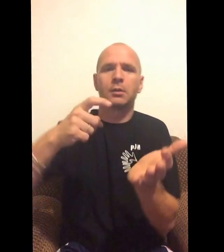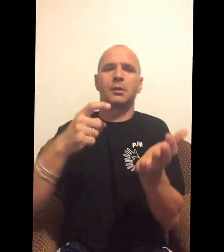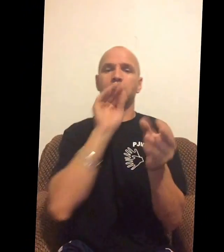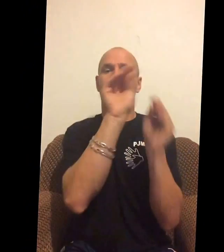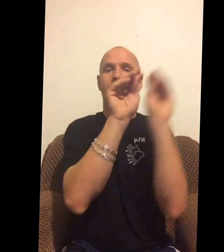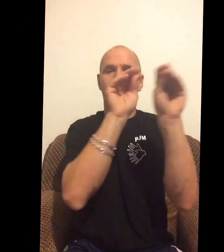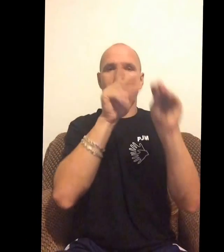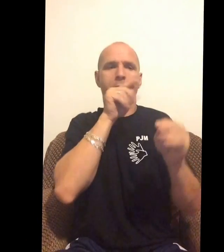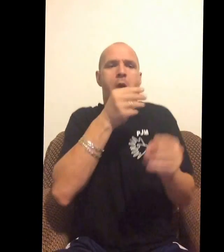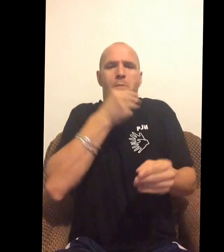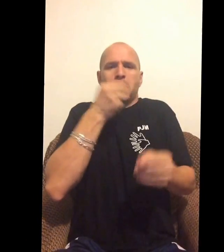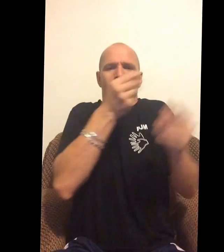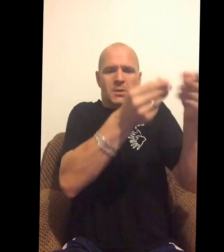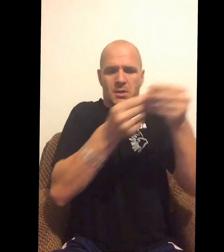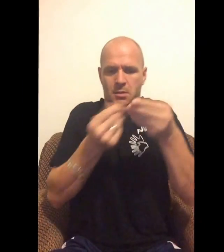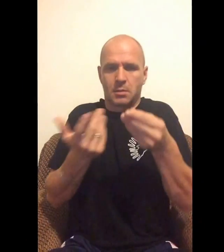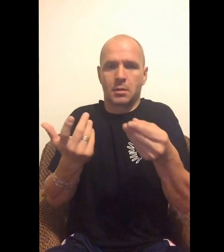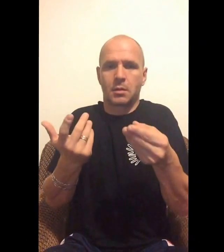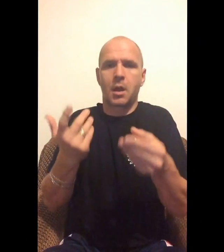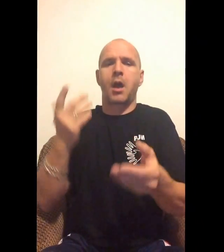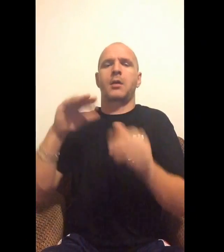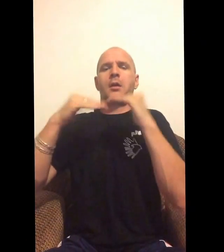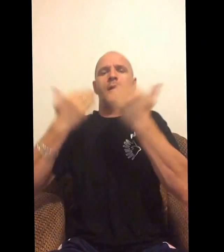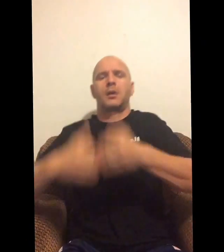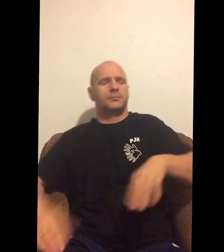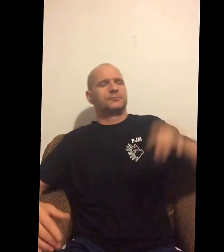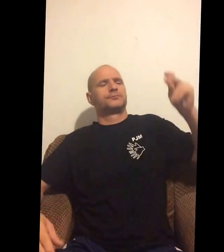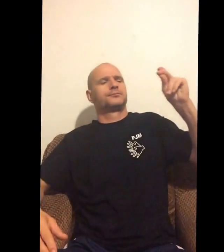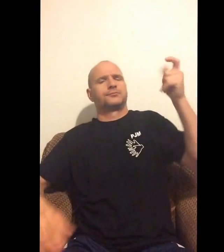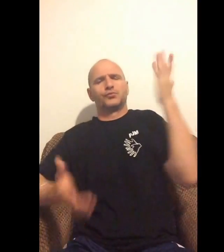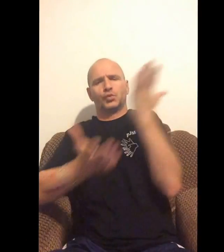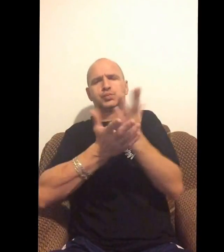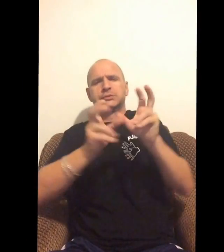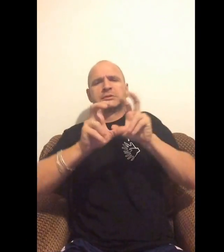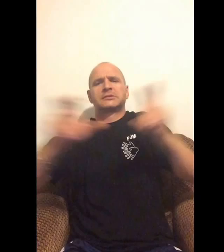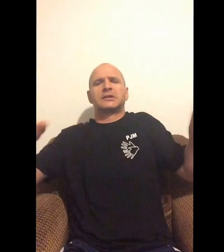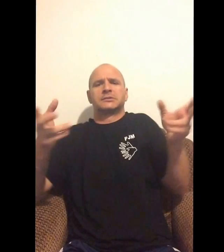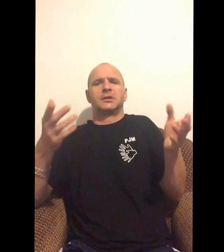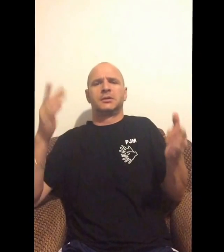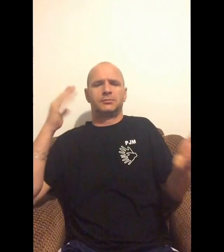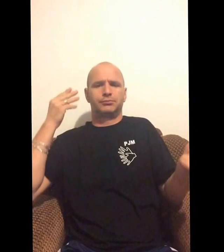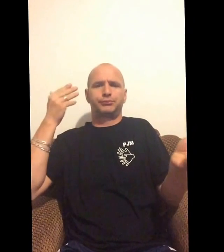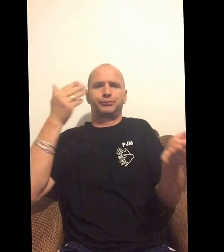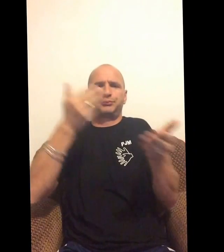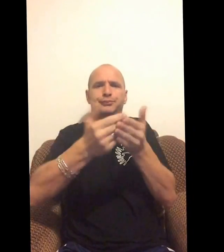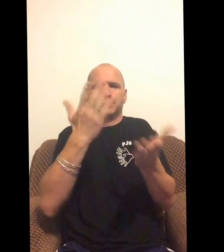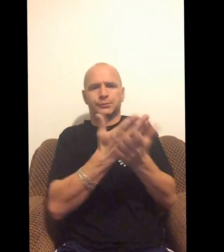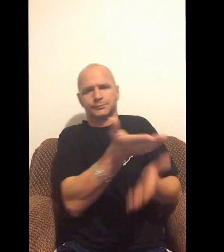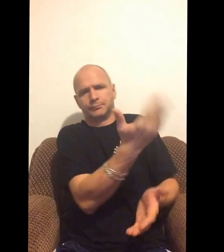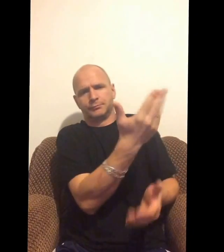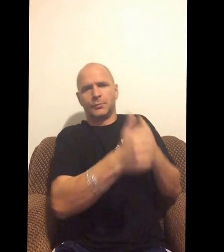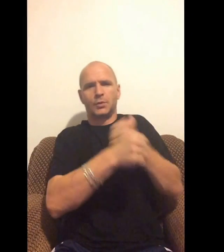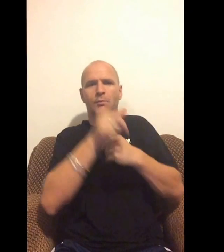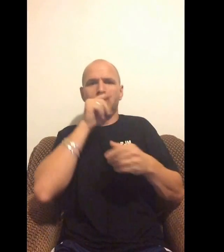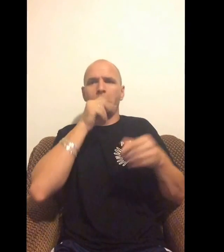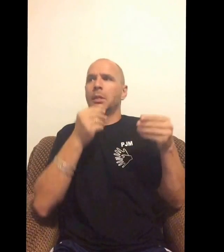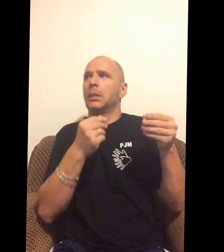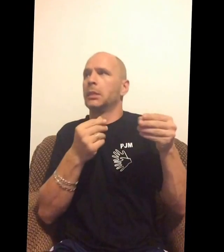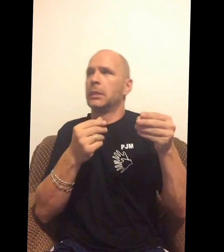put it in